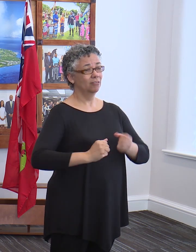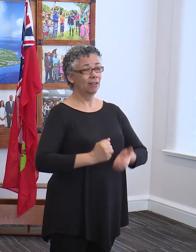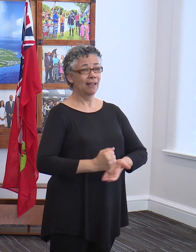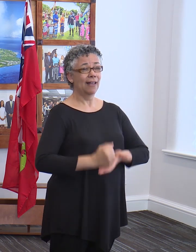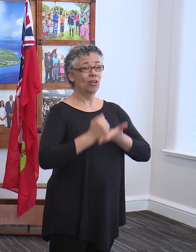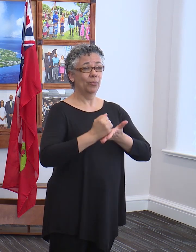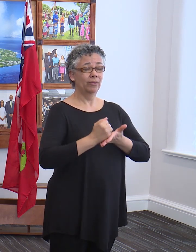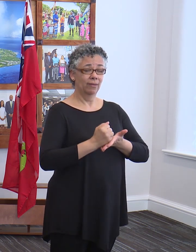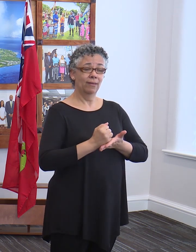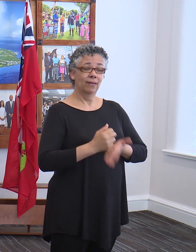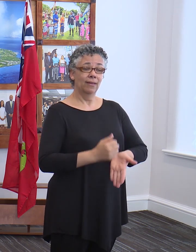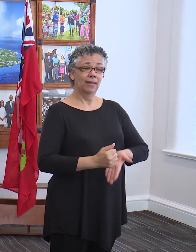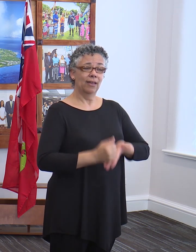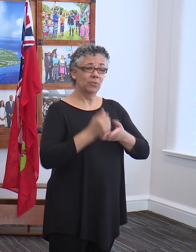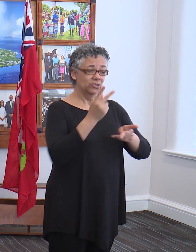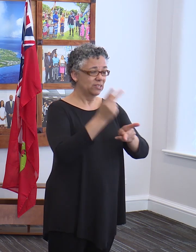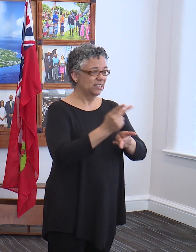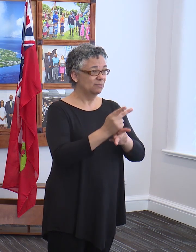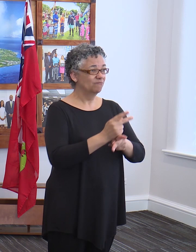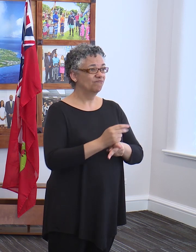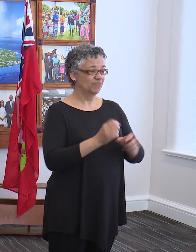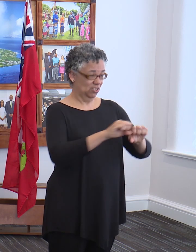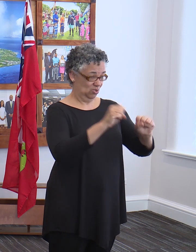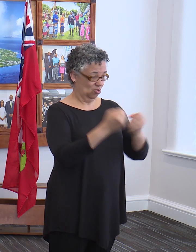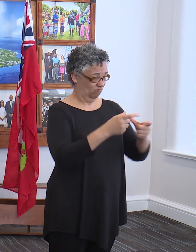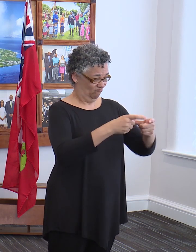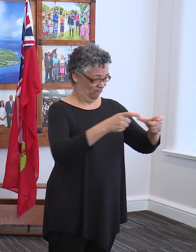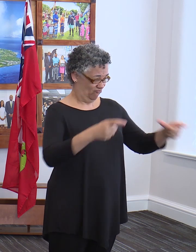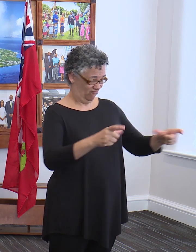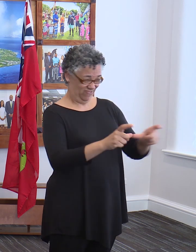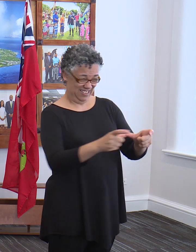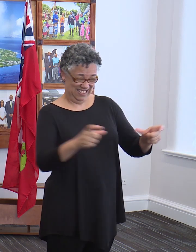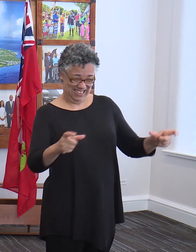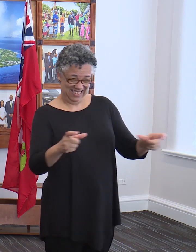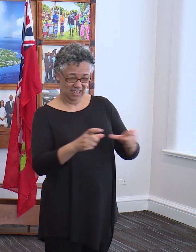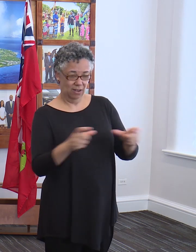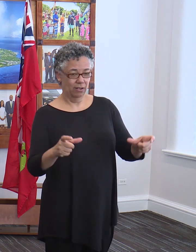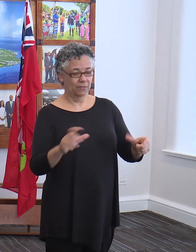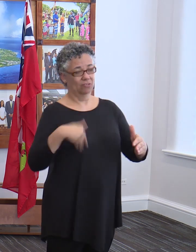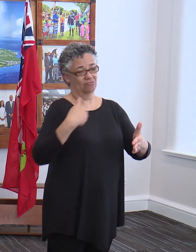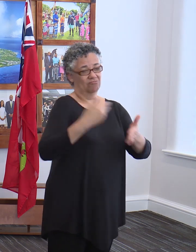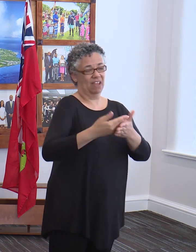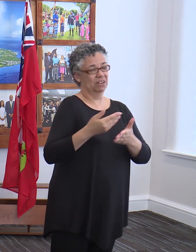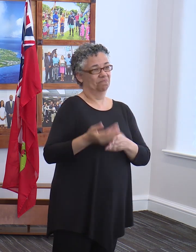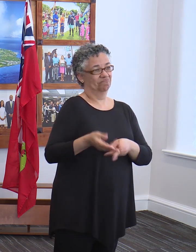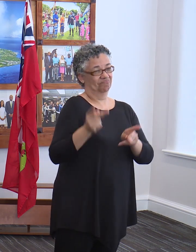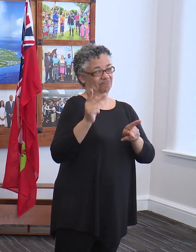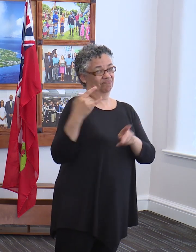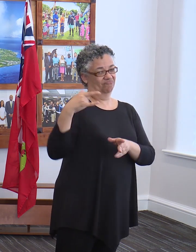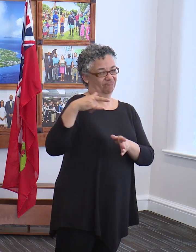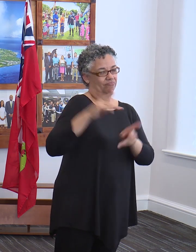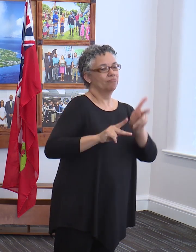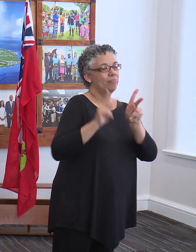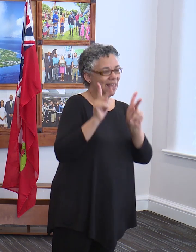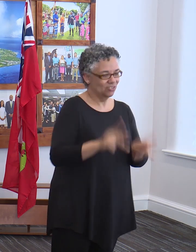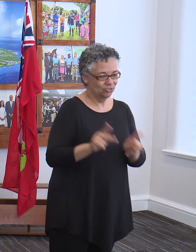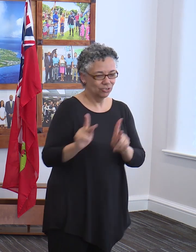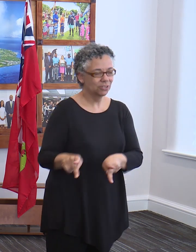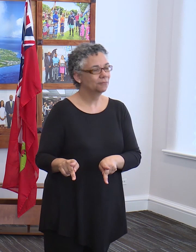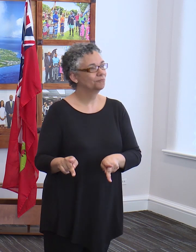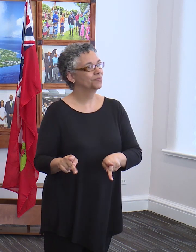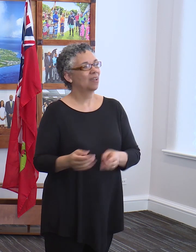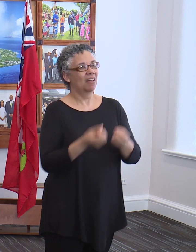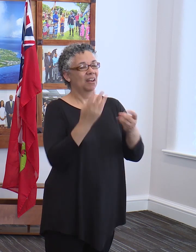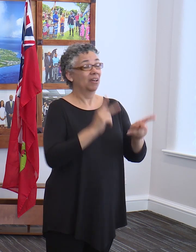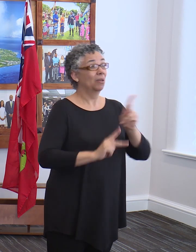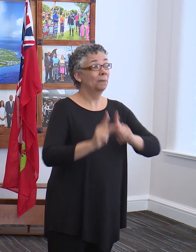the social distance of arriving passengers. We did see some of the social media from Wednesday or early arrivals in the week where there were a lot of